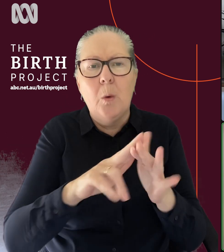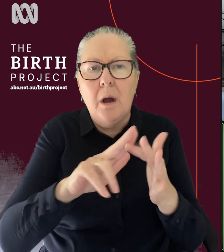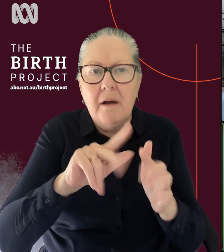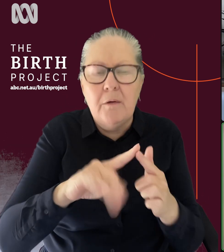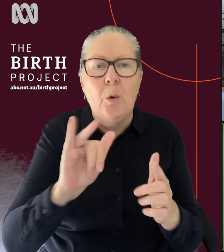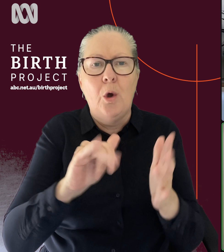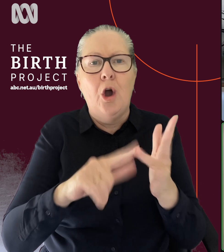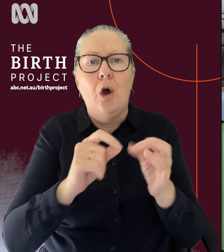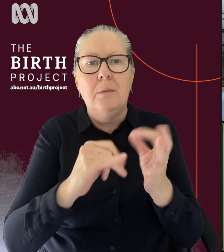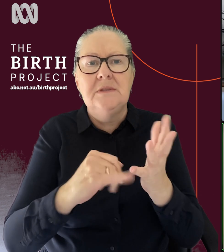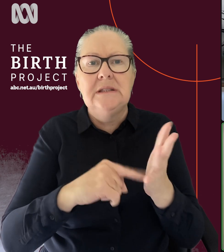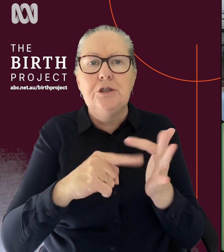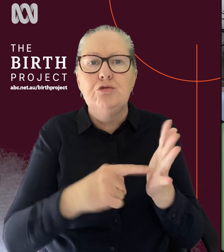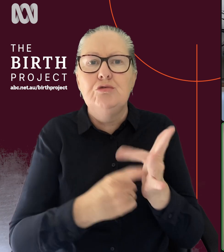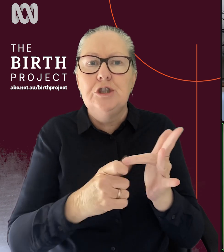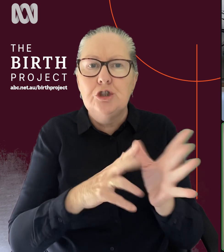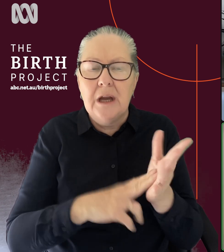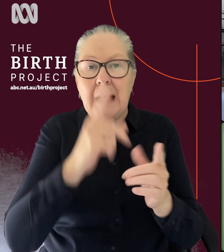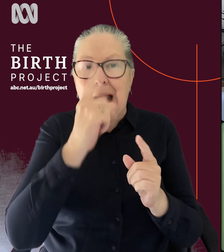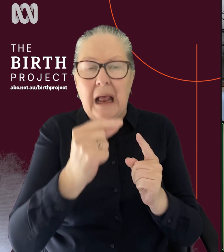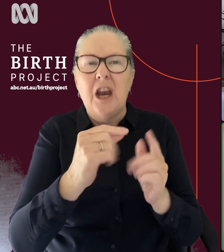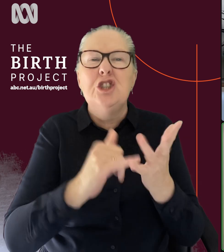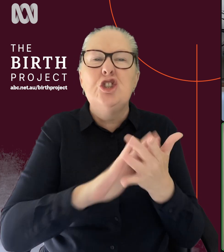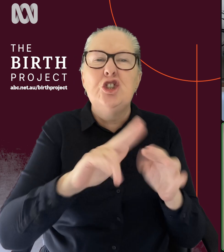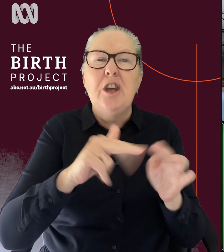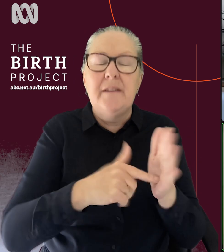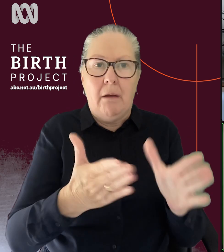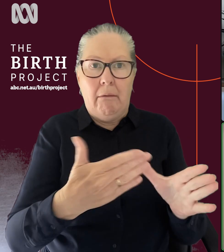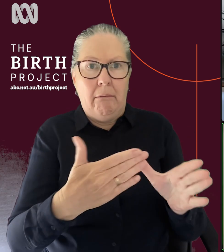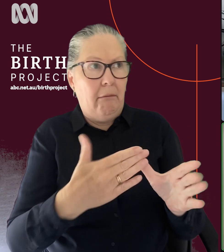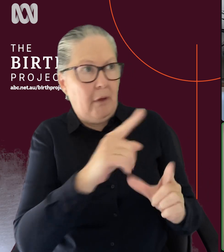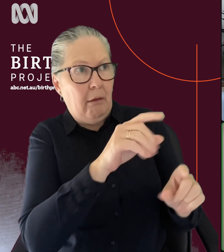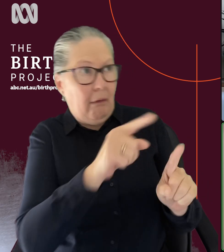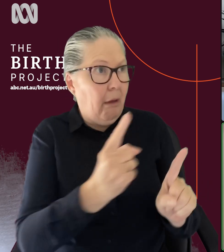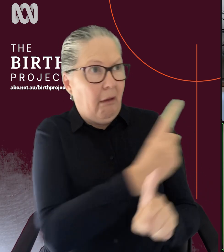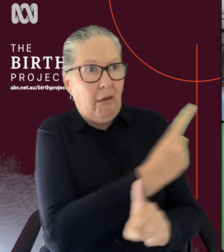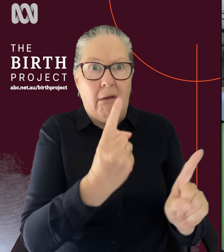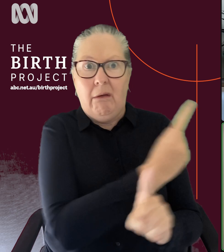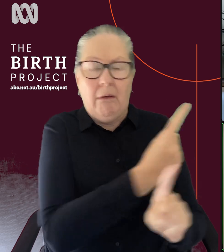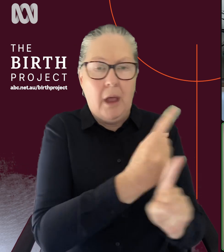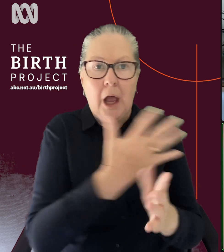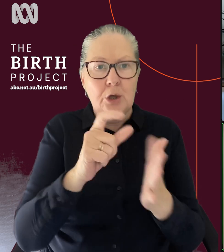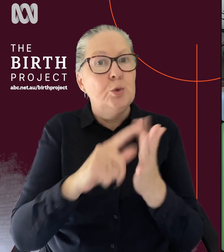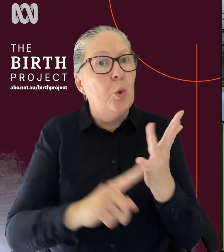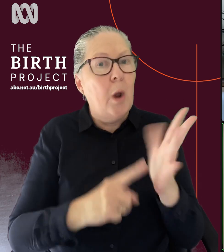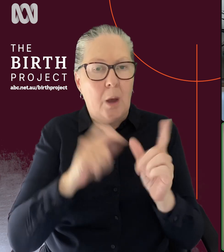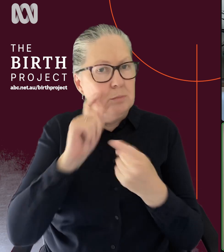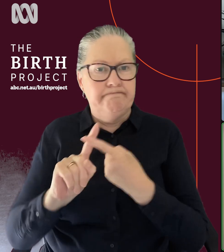an obstetrician that can go on or off shift, the doula usually stays with you for that duration. And they will often come to your home and